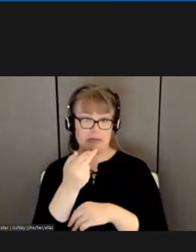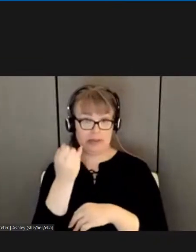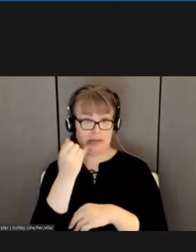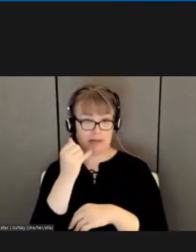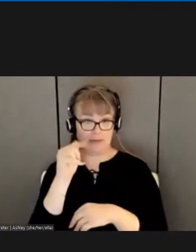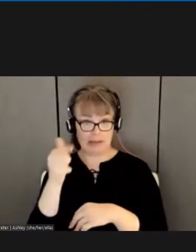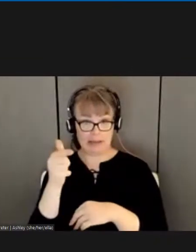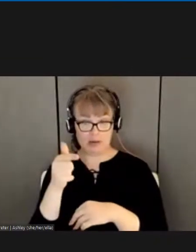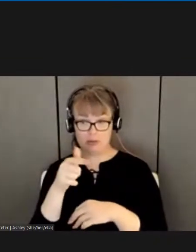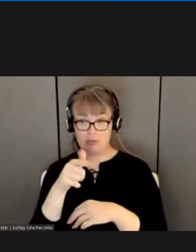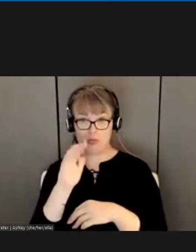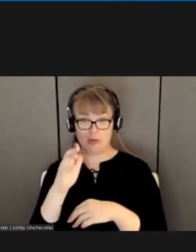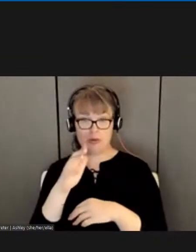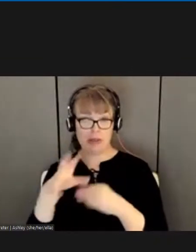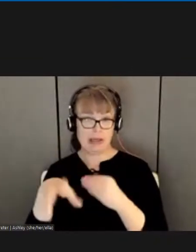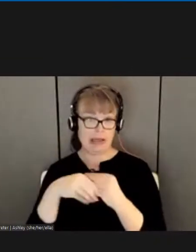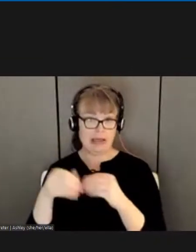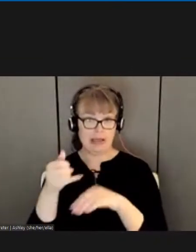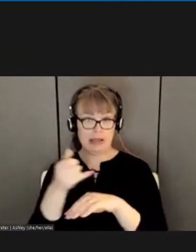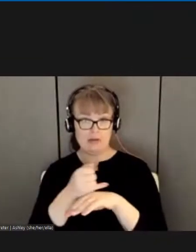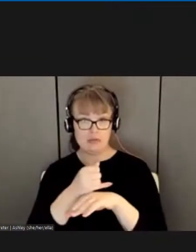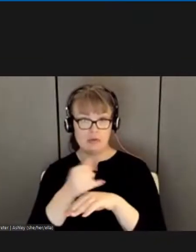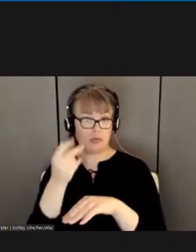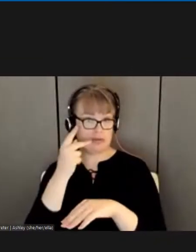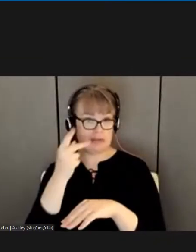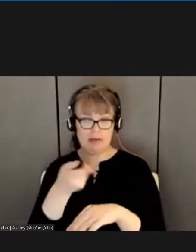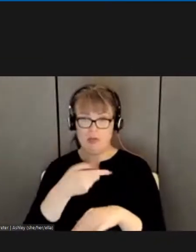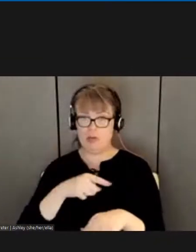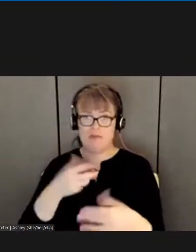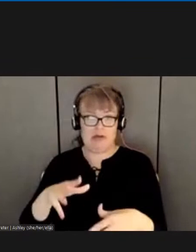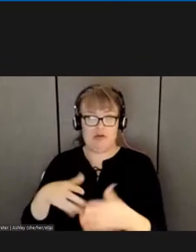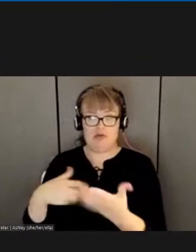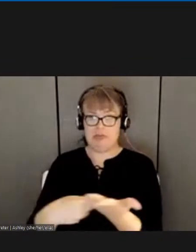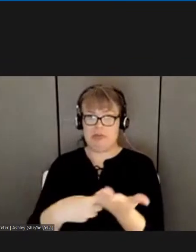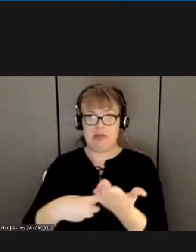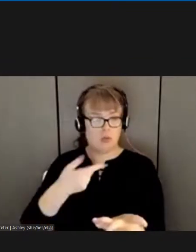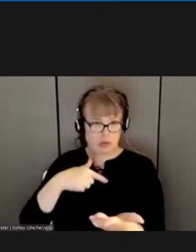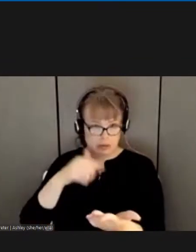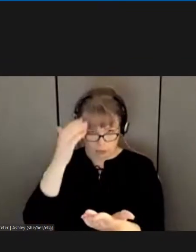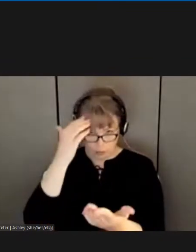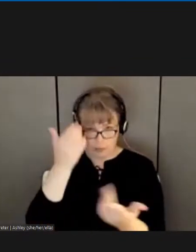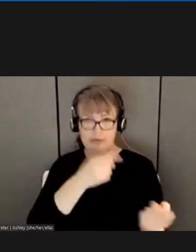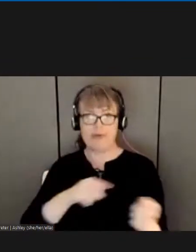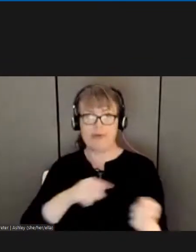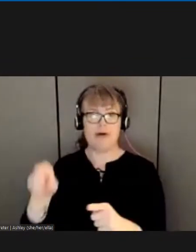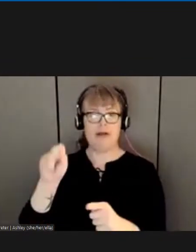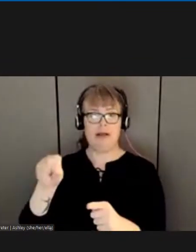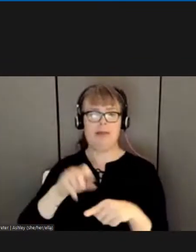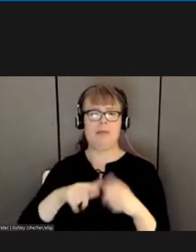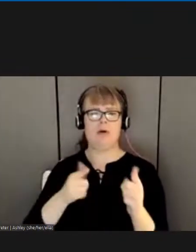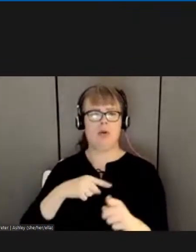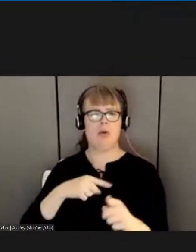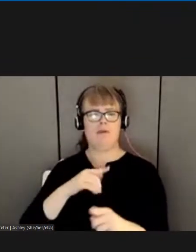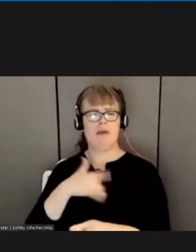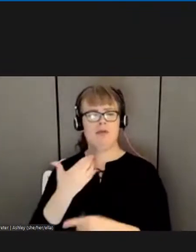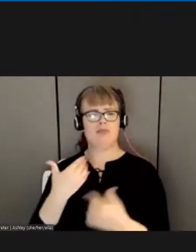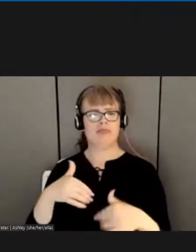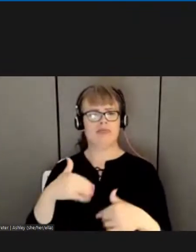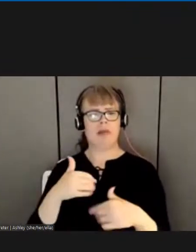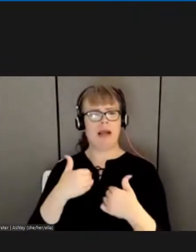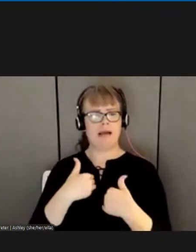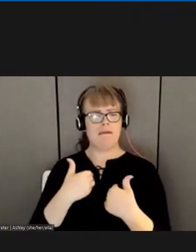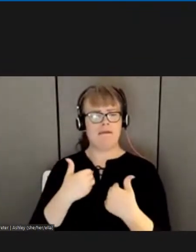I'm aware of the problem. We talked about the problem, and we think there's actually a maybe a better, stronger solution that we're going to try to push for.